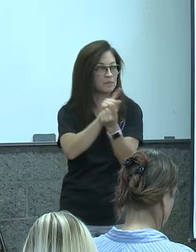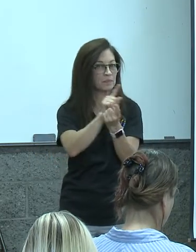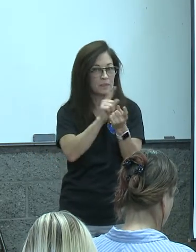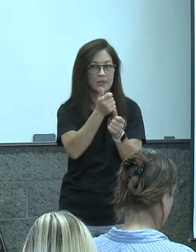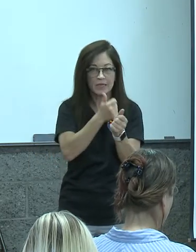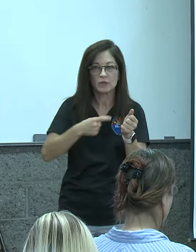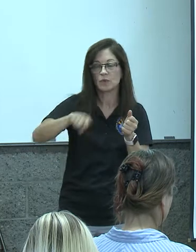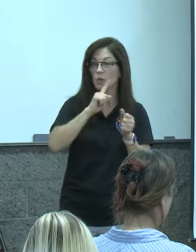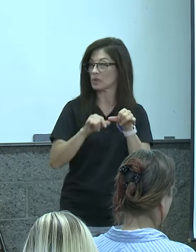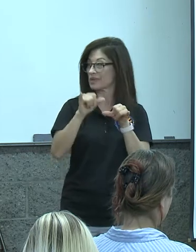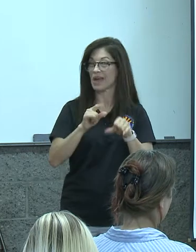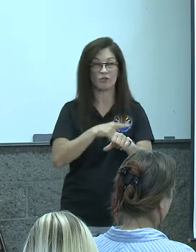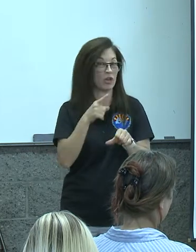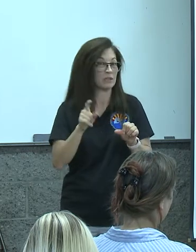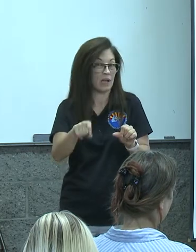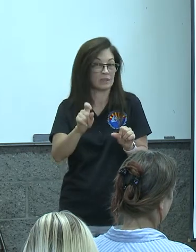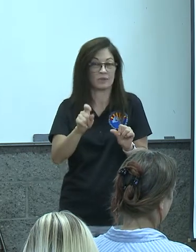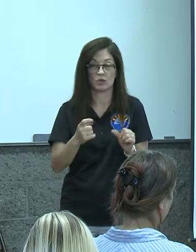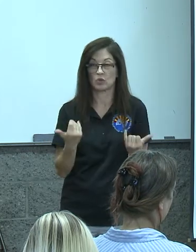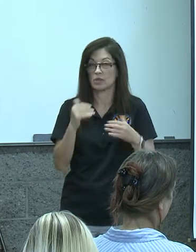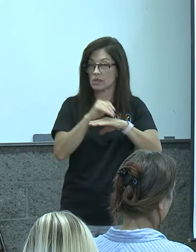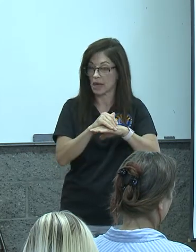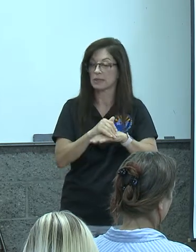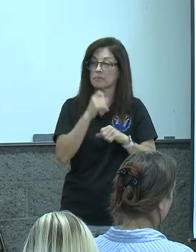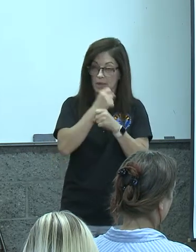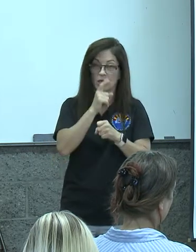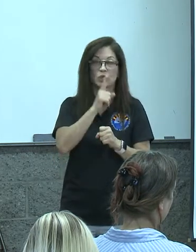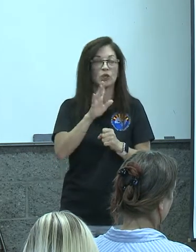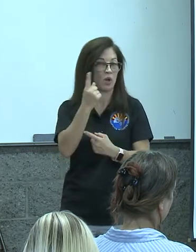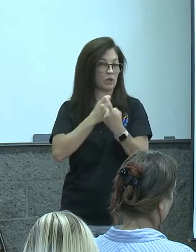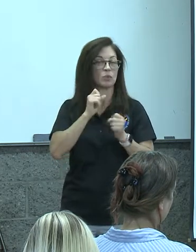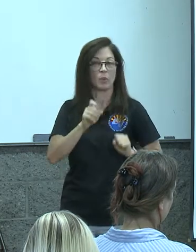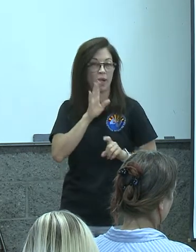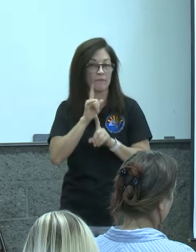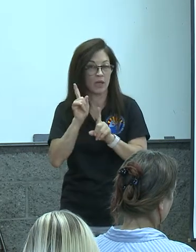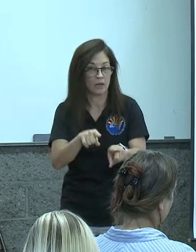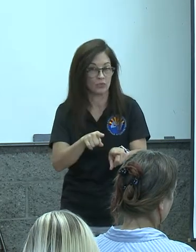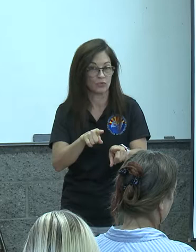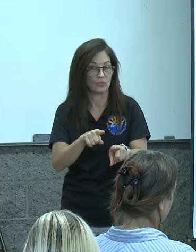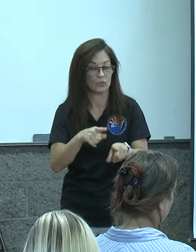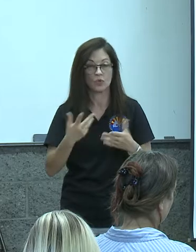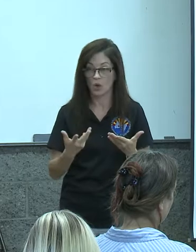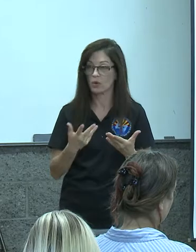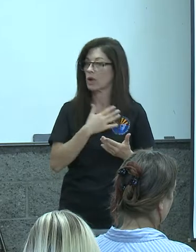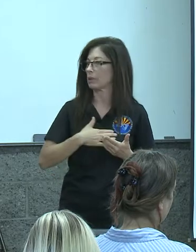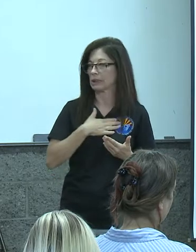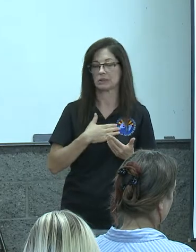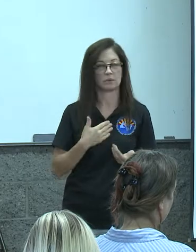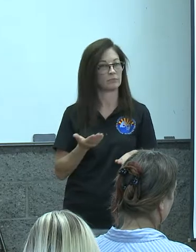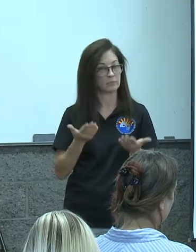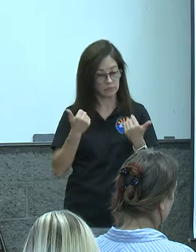we'll be here for as long as we need to be this evening to get questions answered so you know don't hesitate